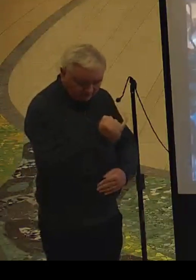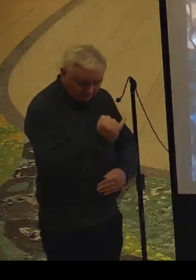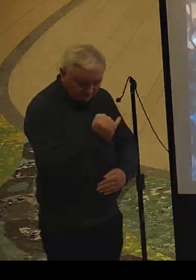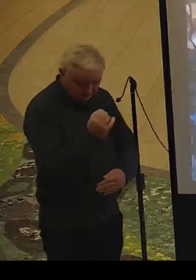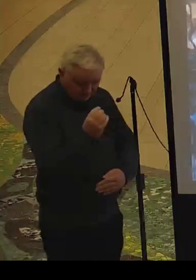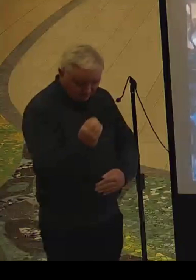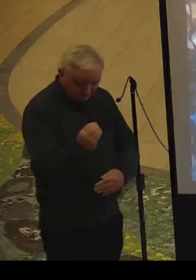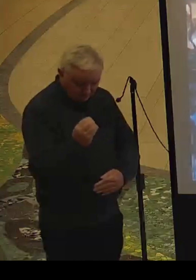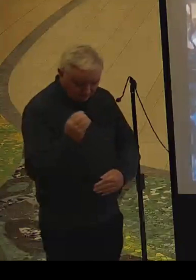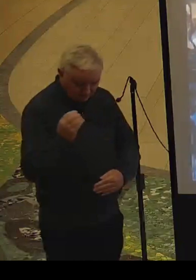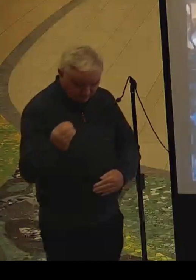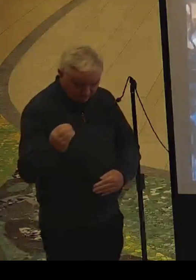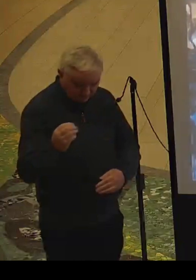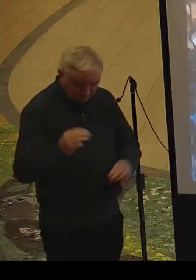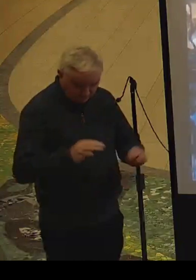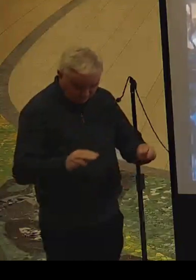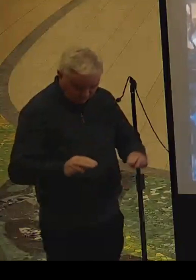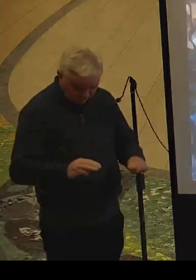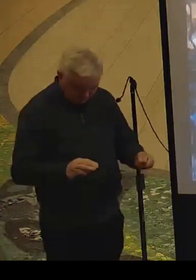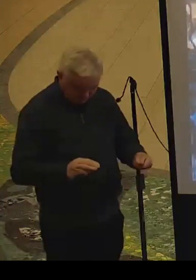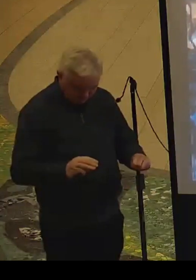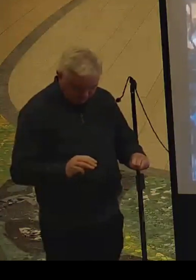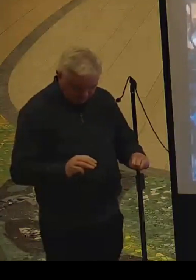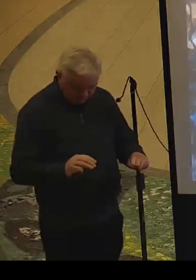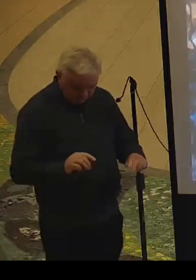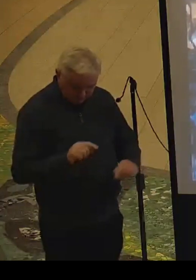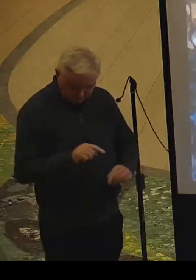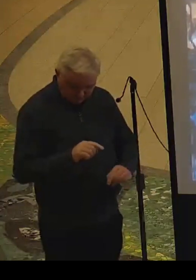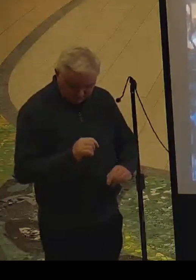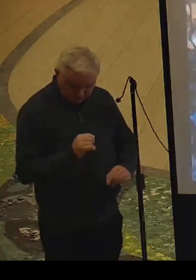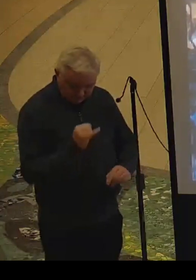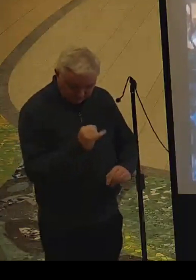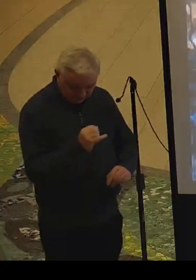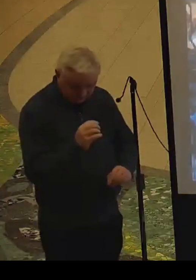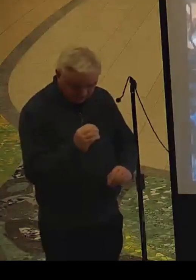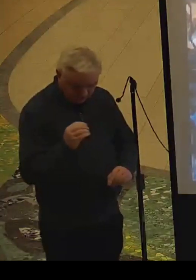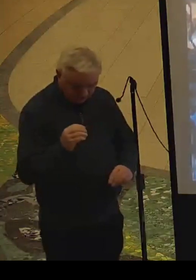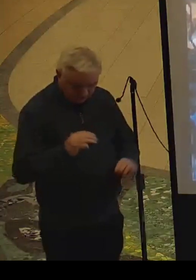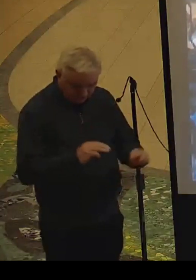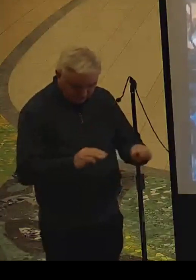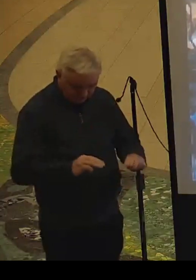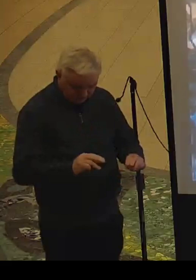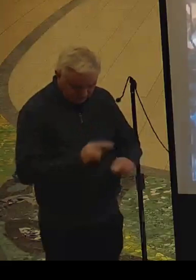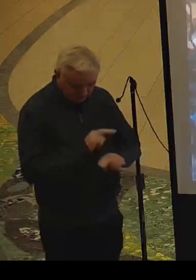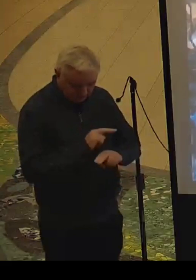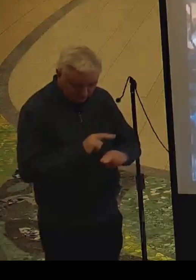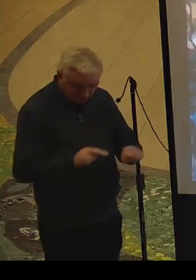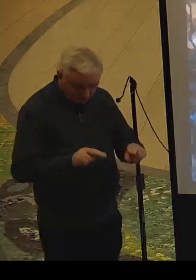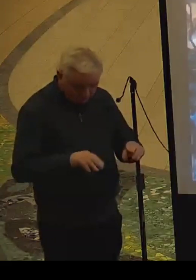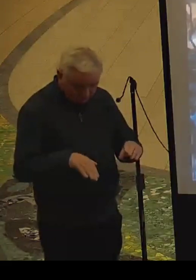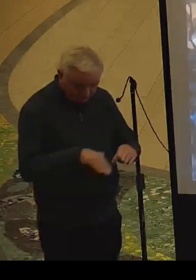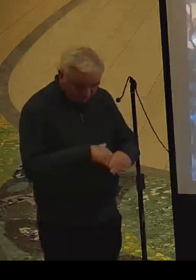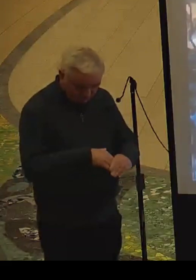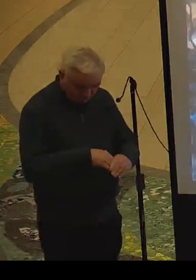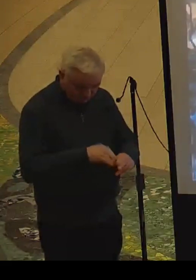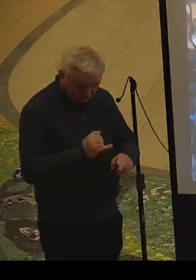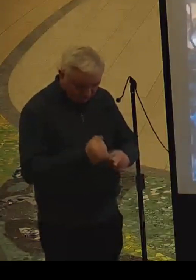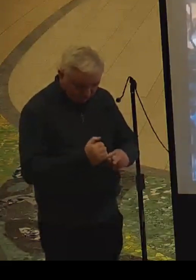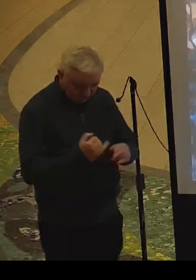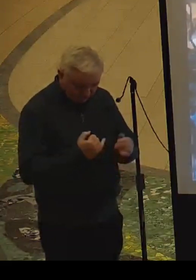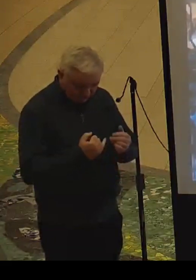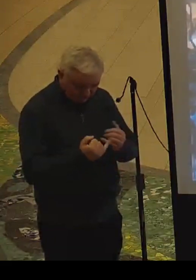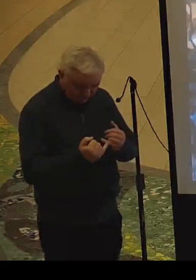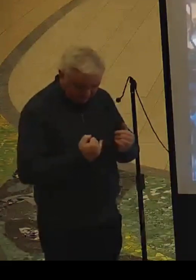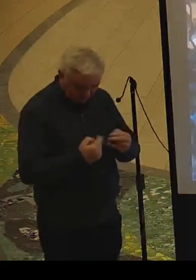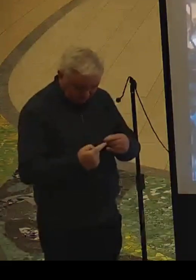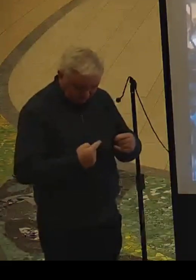600 people, 600 people not involved